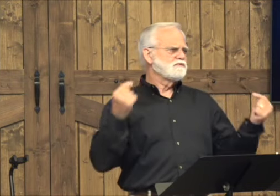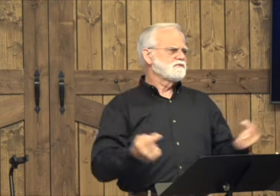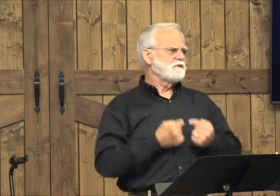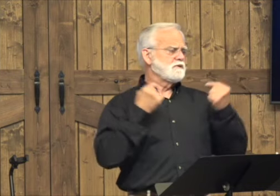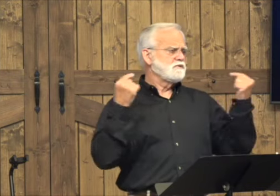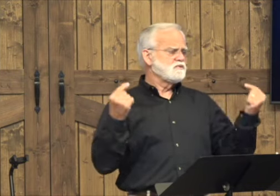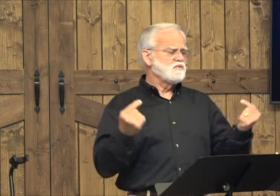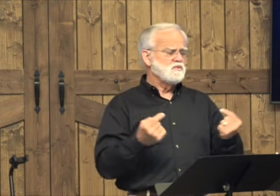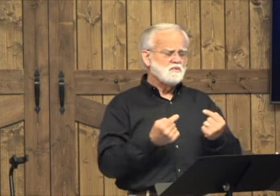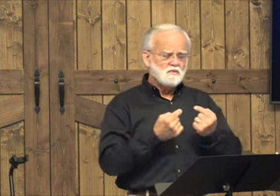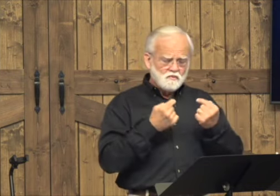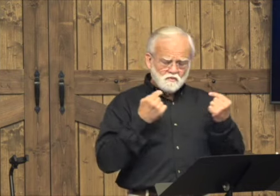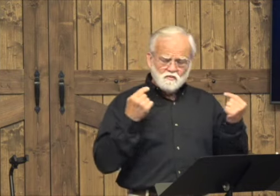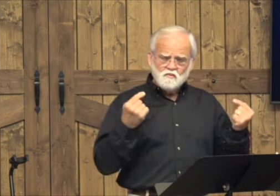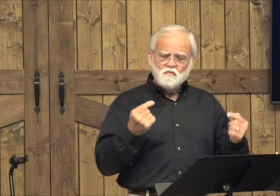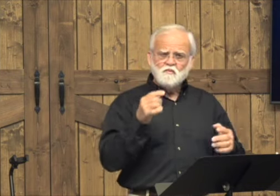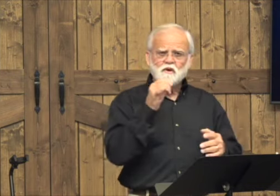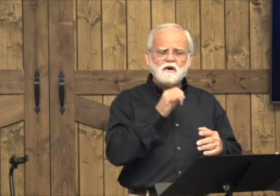can take away your sins and my sins.